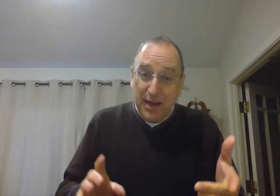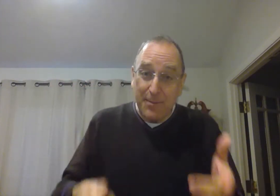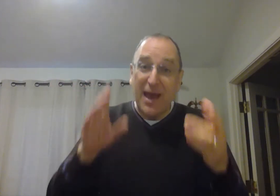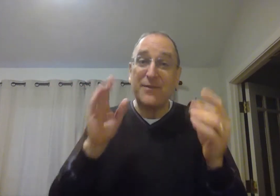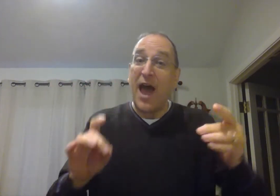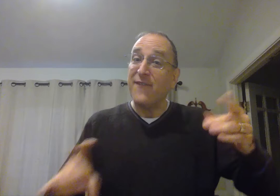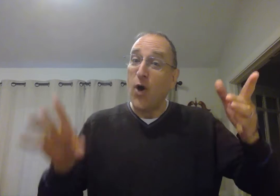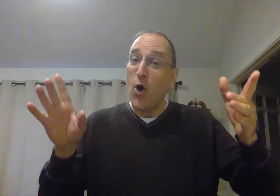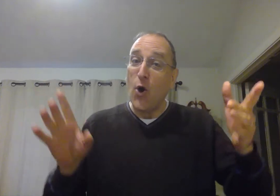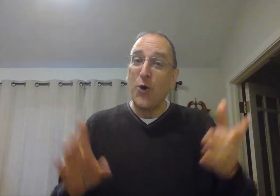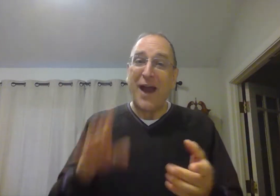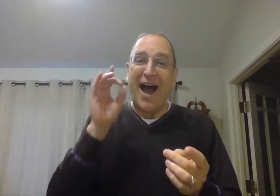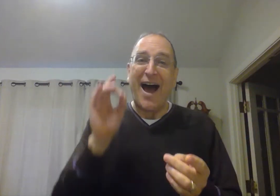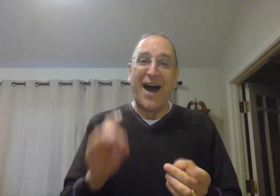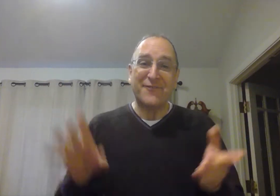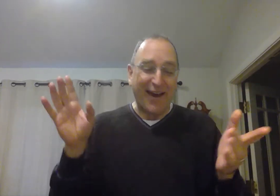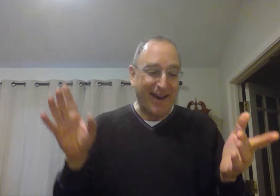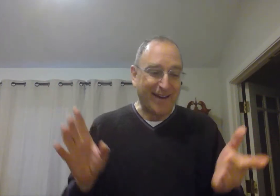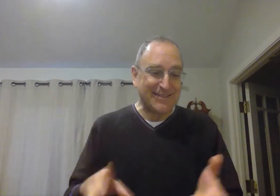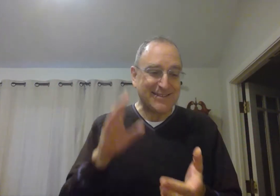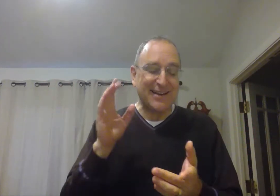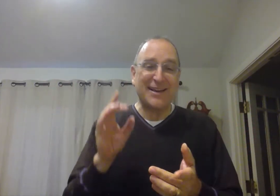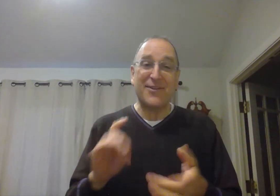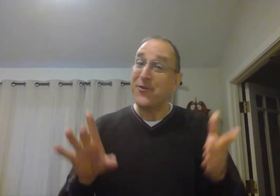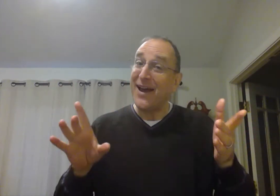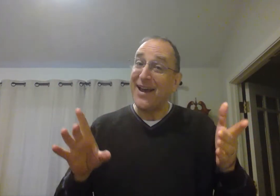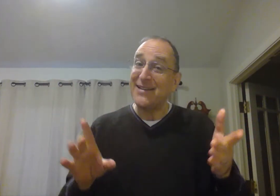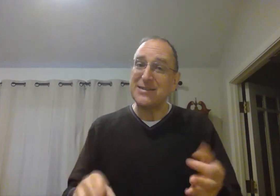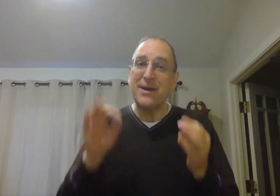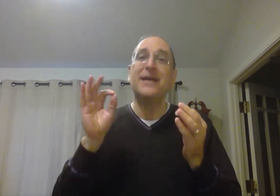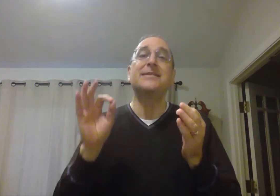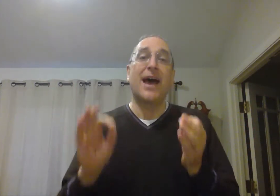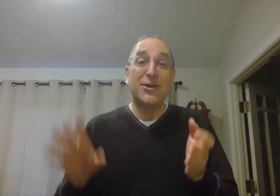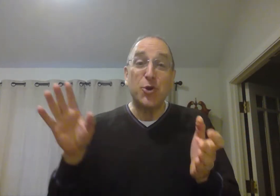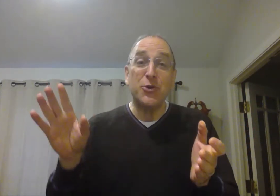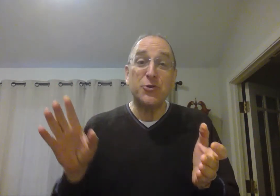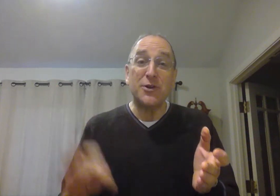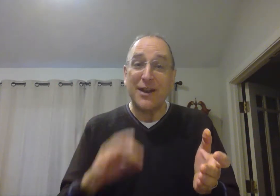For a festive Christmas tree